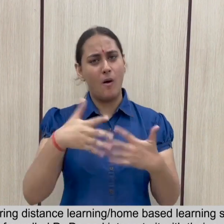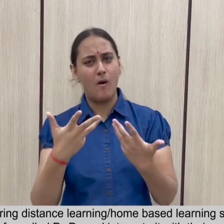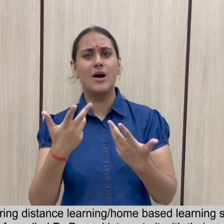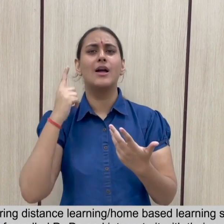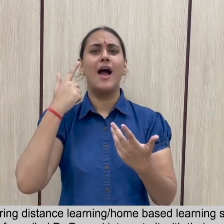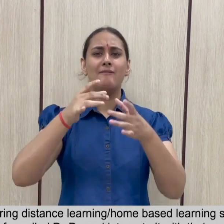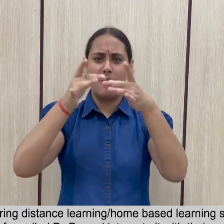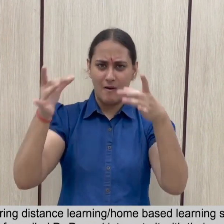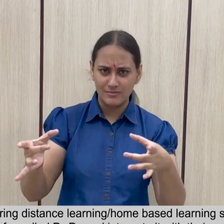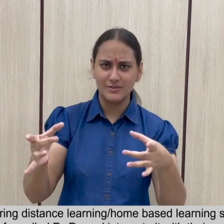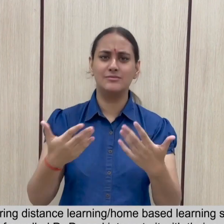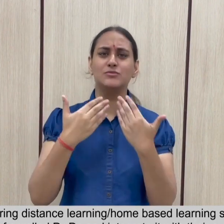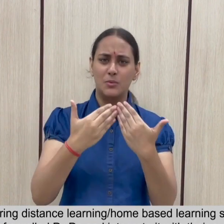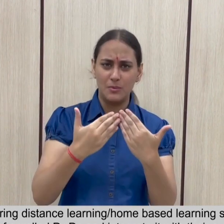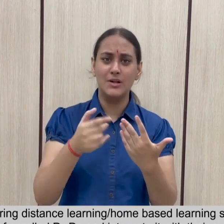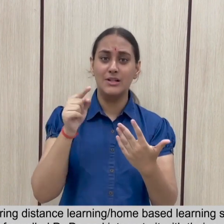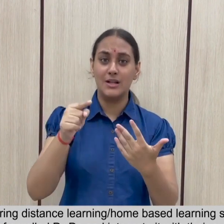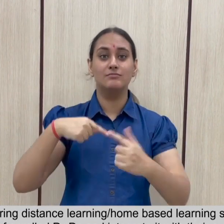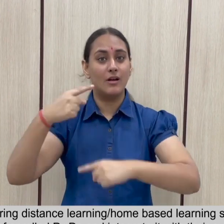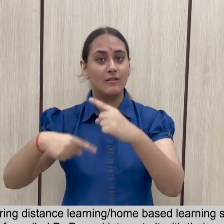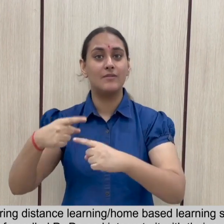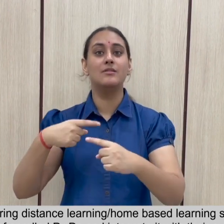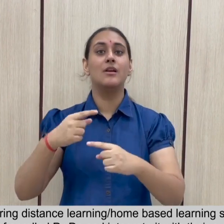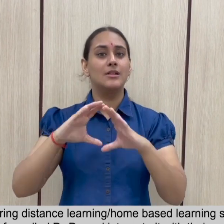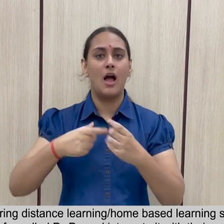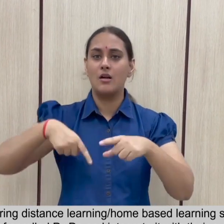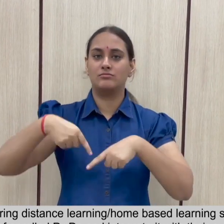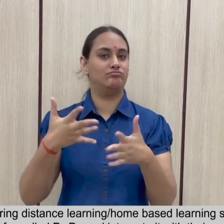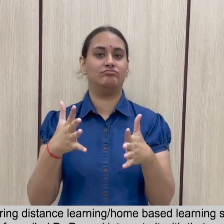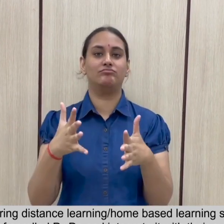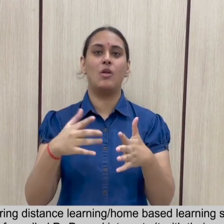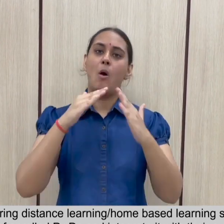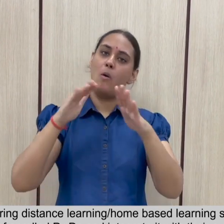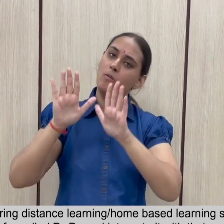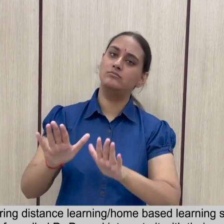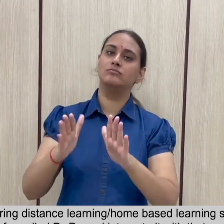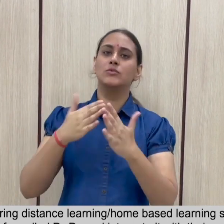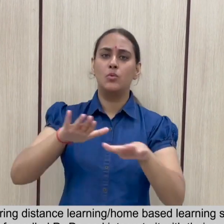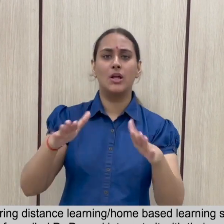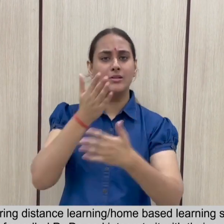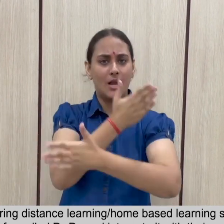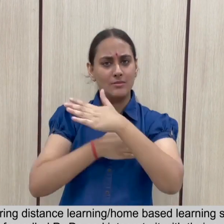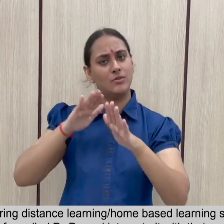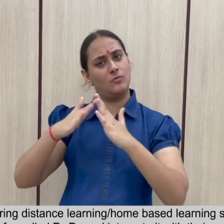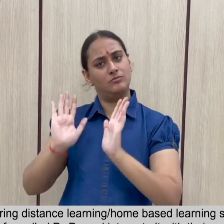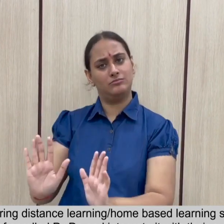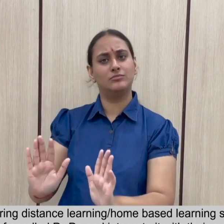.5 Institutions offering distance learning, home-based learning should obtain the UDID